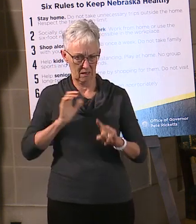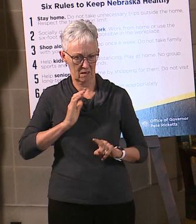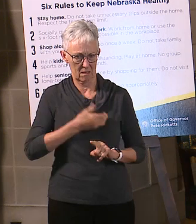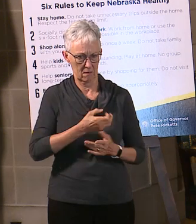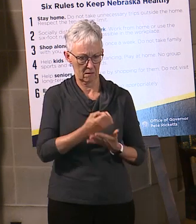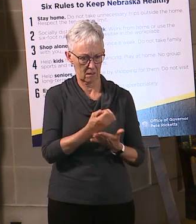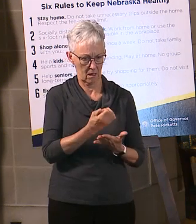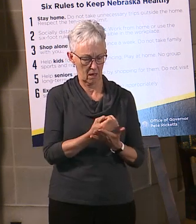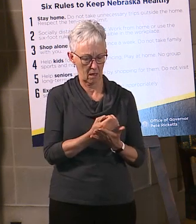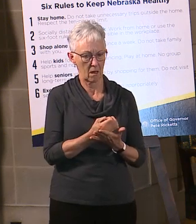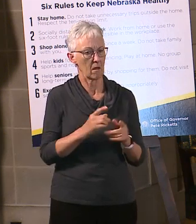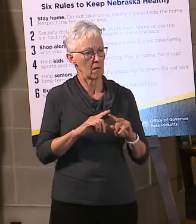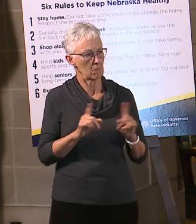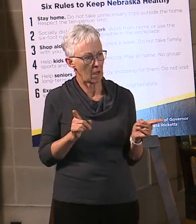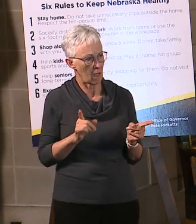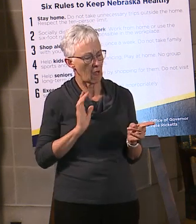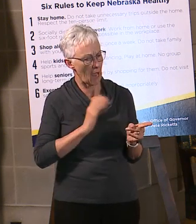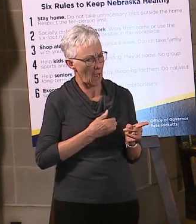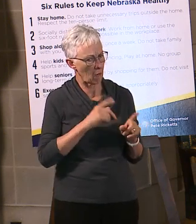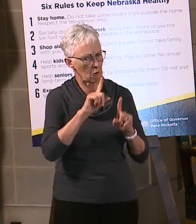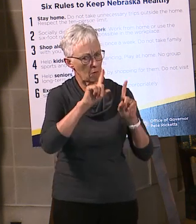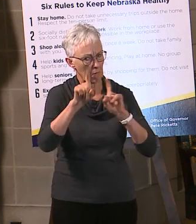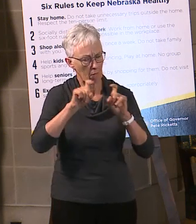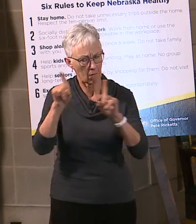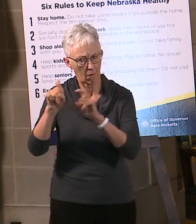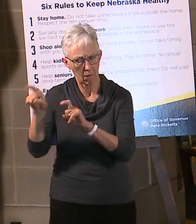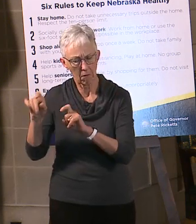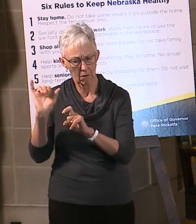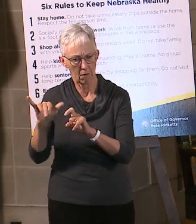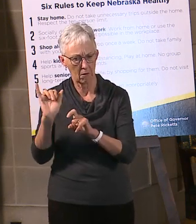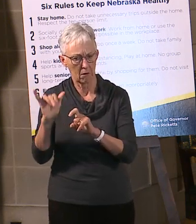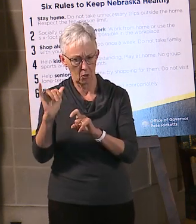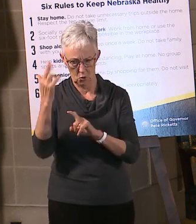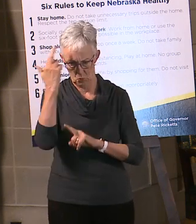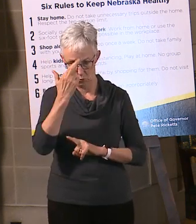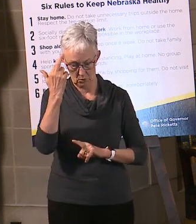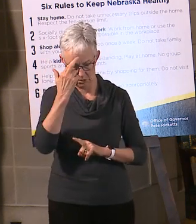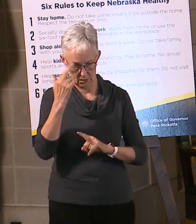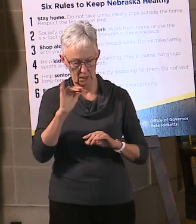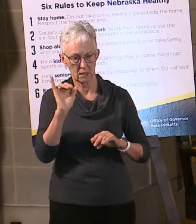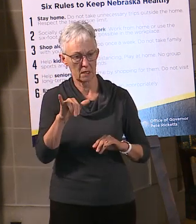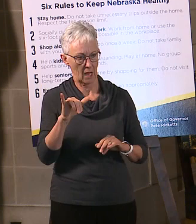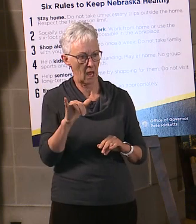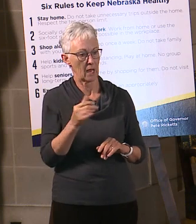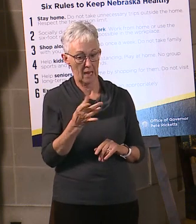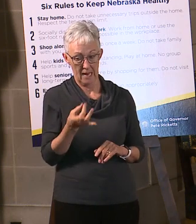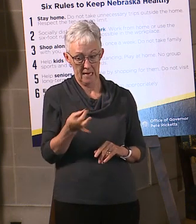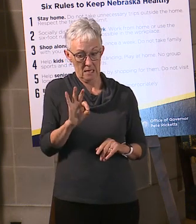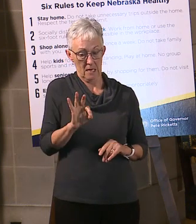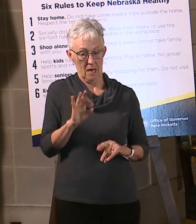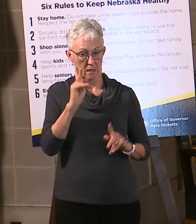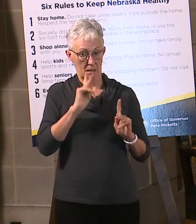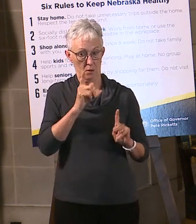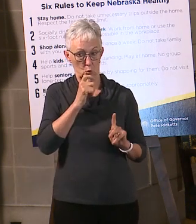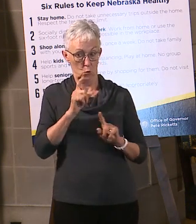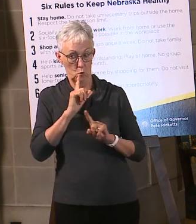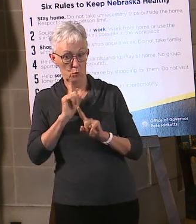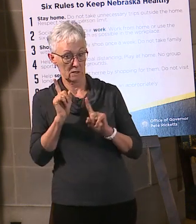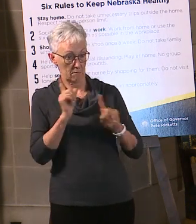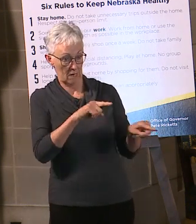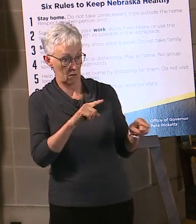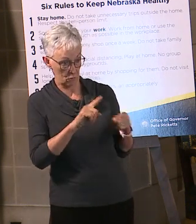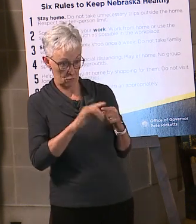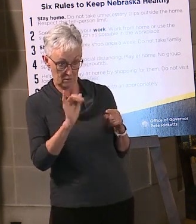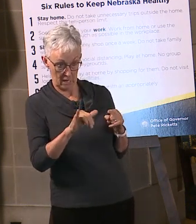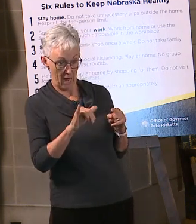something very special is happening in our state. While 89% of respondents said their revenue is down,